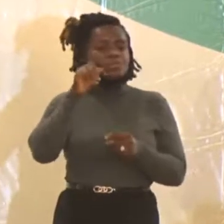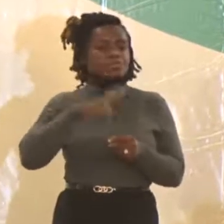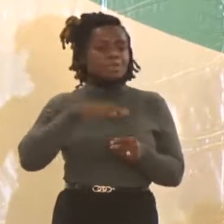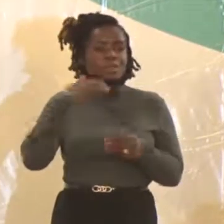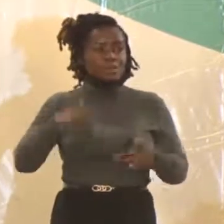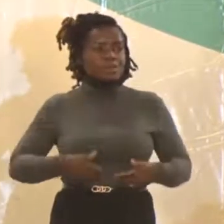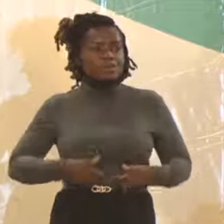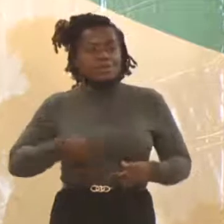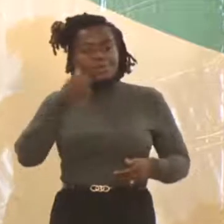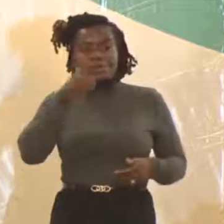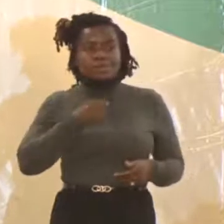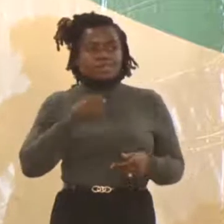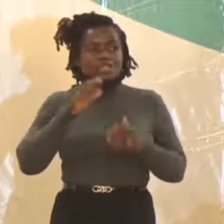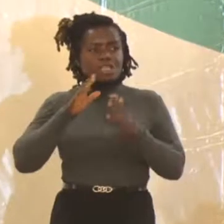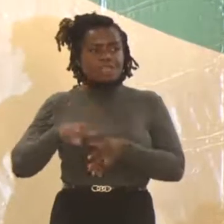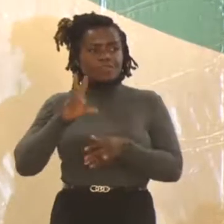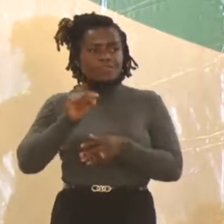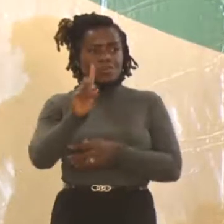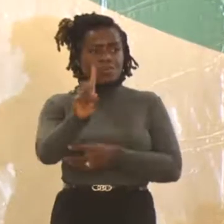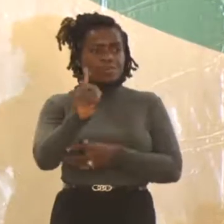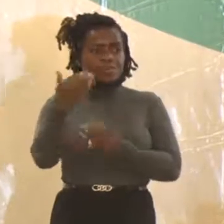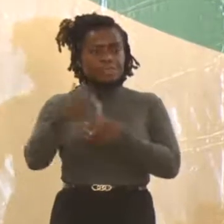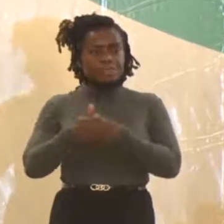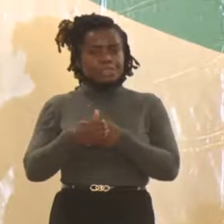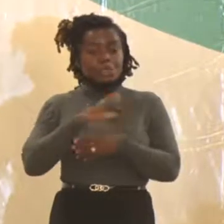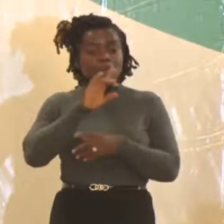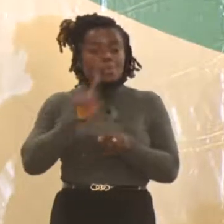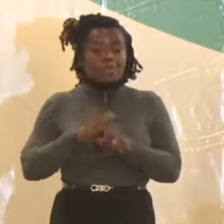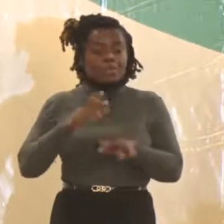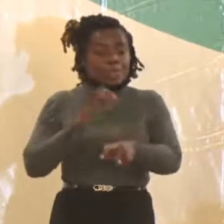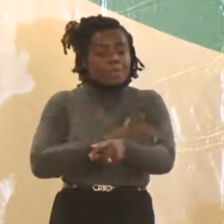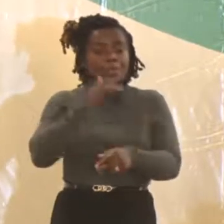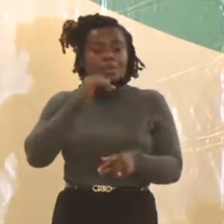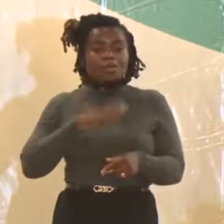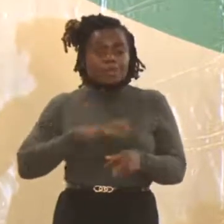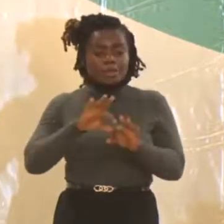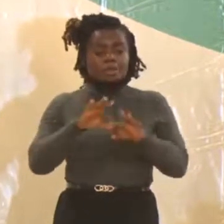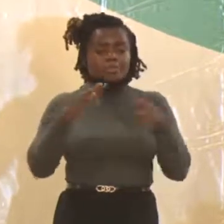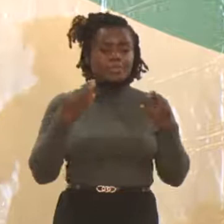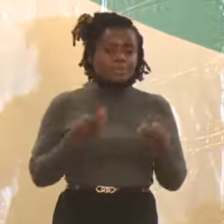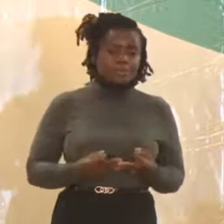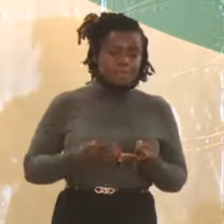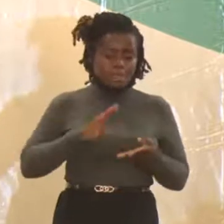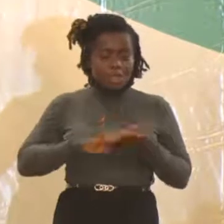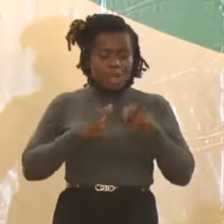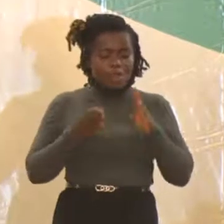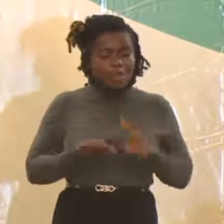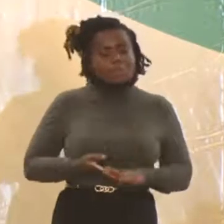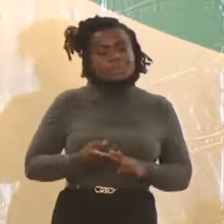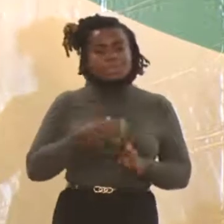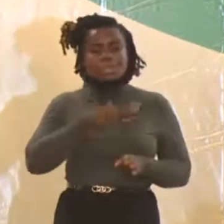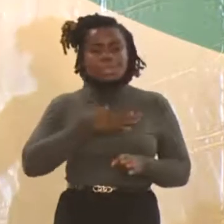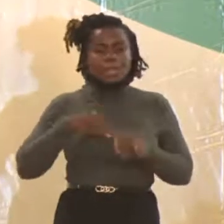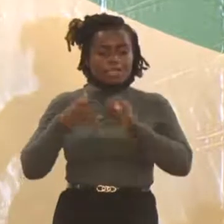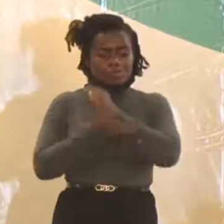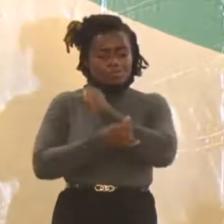means leaving no one behind because when you empower a woman, you empower the family, the community and the